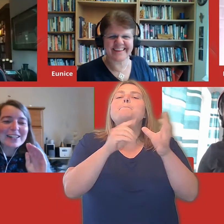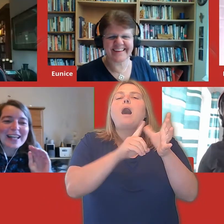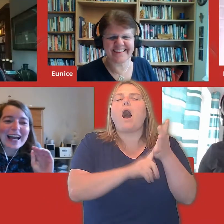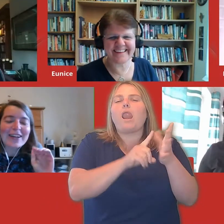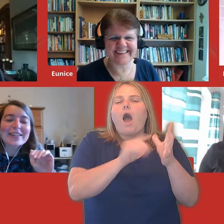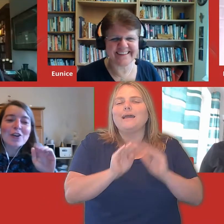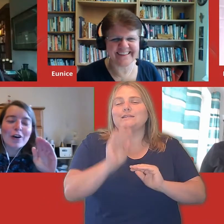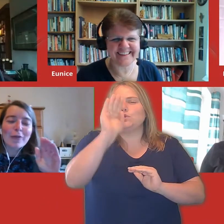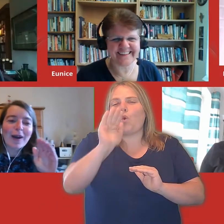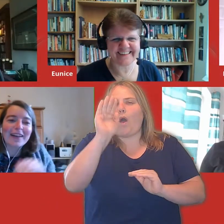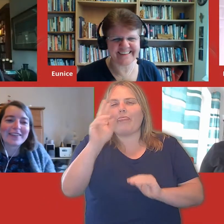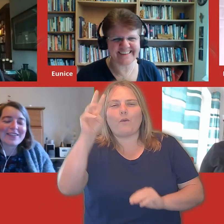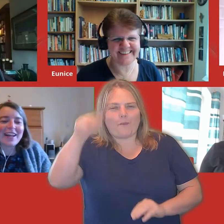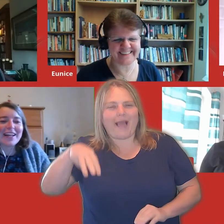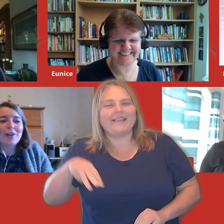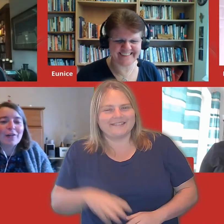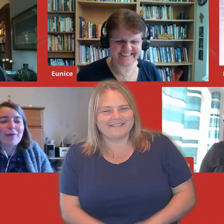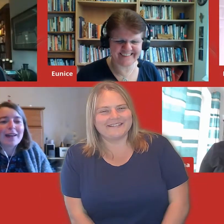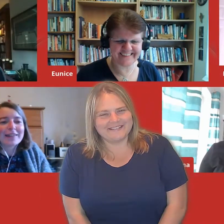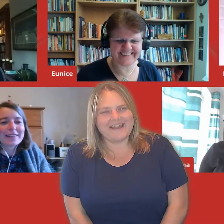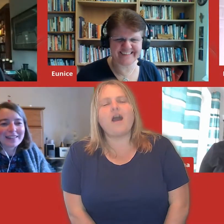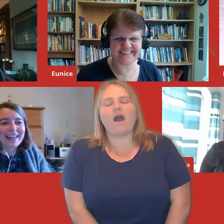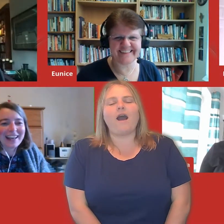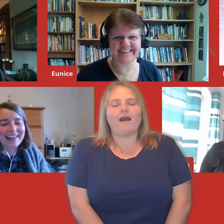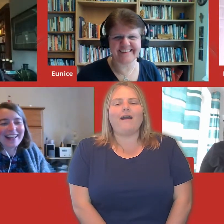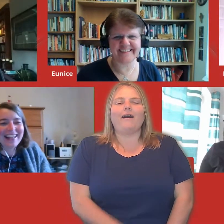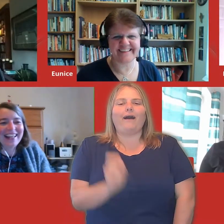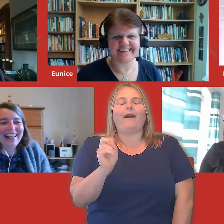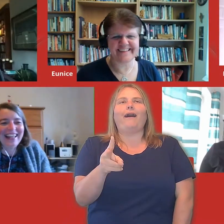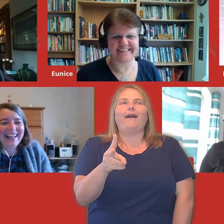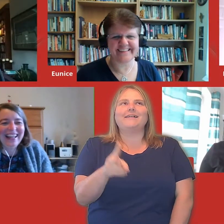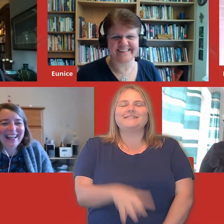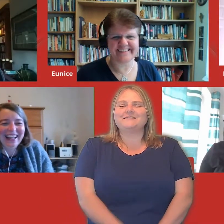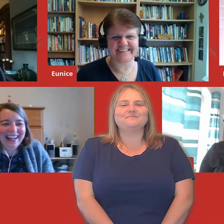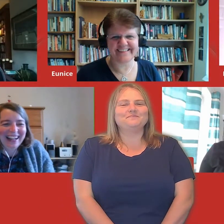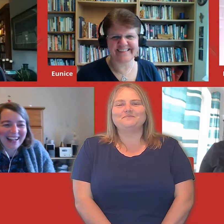It's a little town. It's North Wales, Jenny. North. Yeah. Yeah. Yeah.